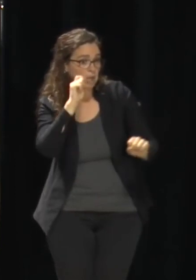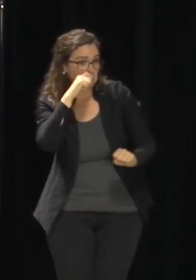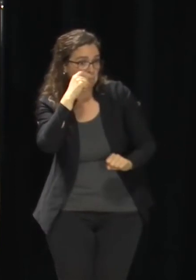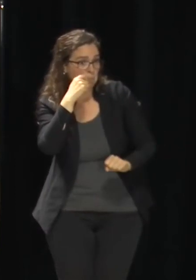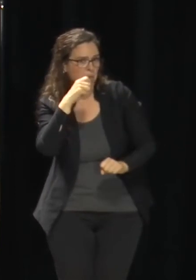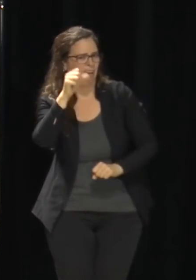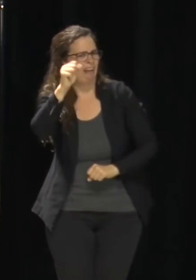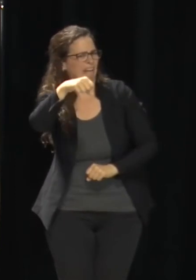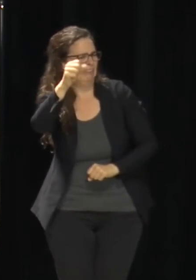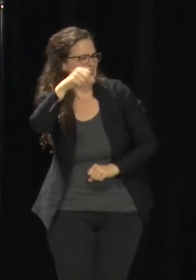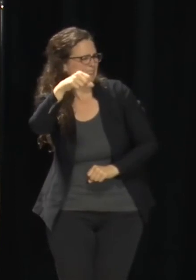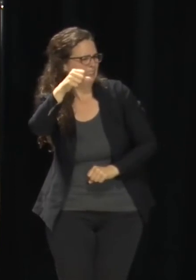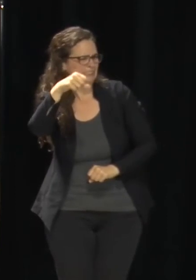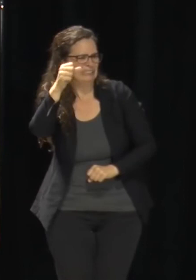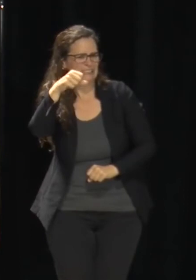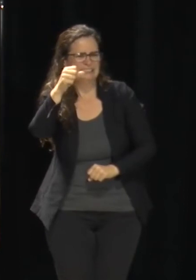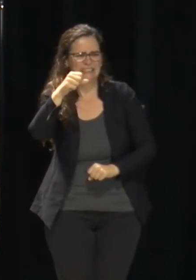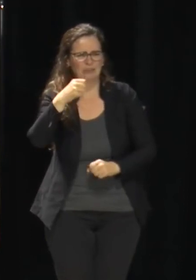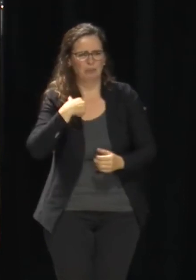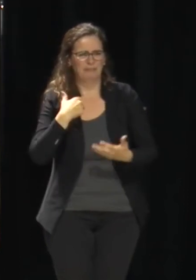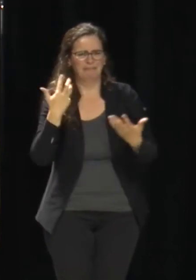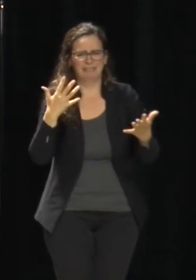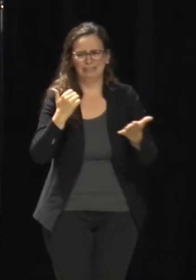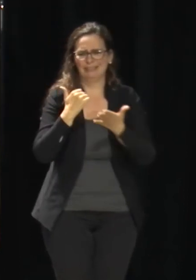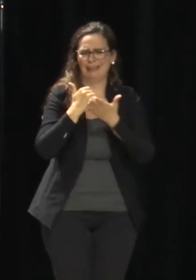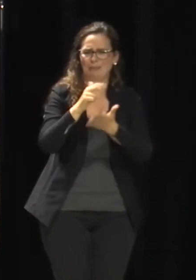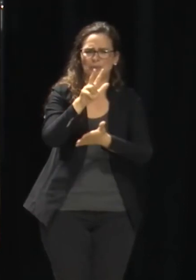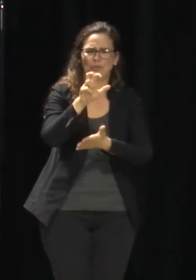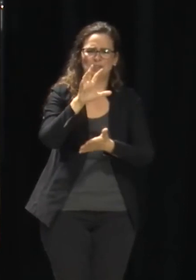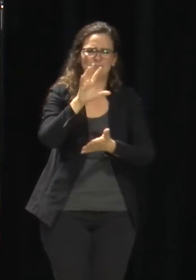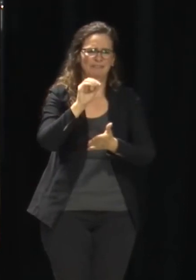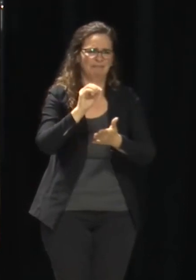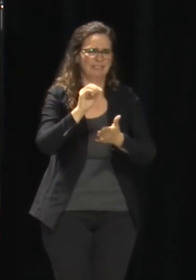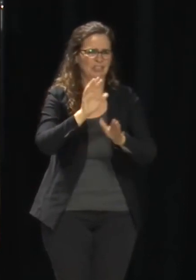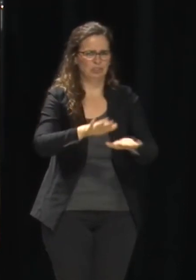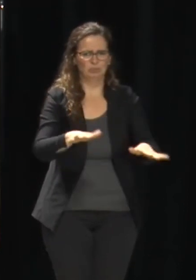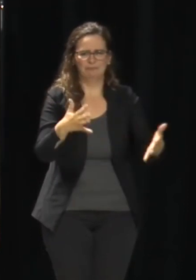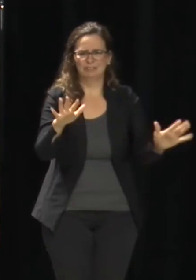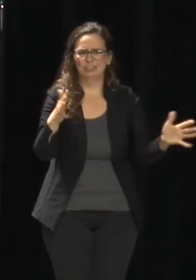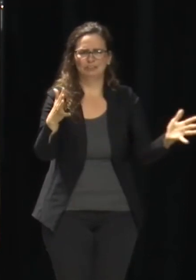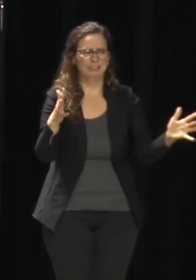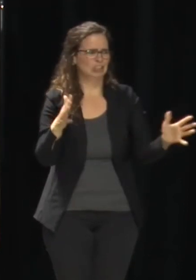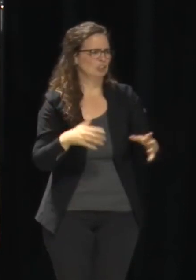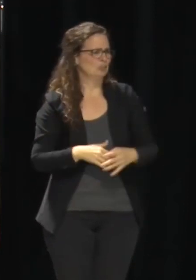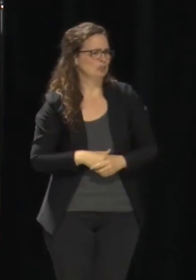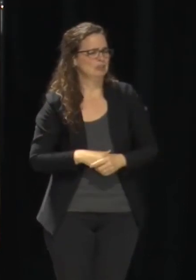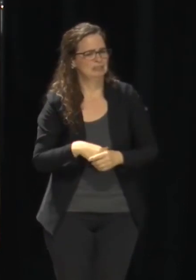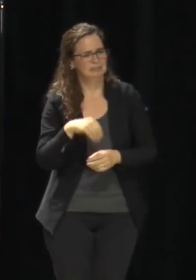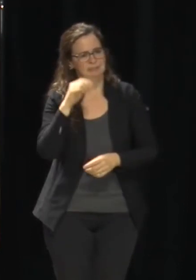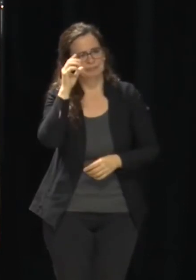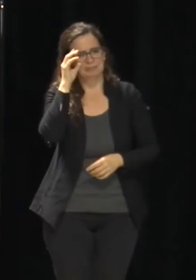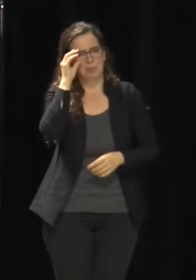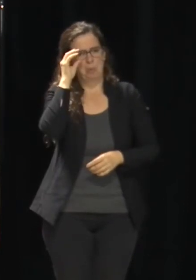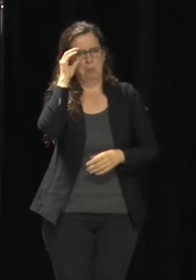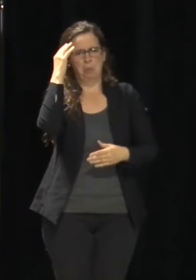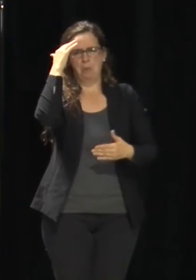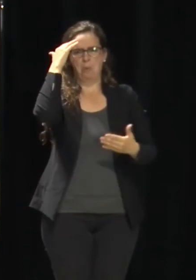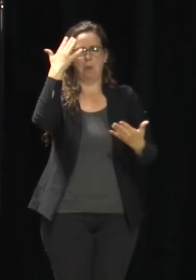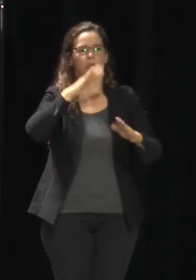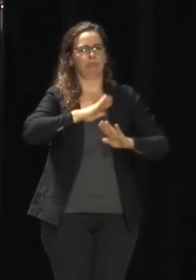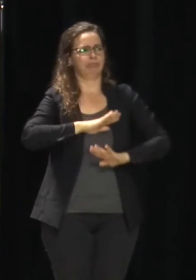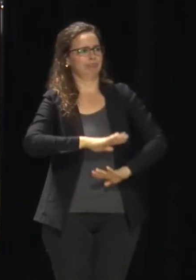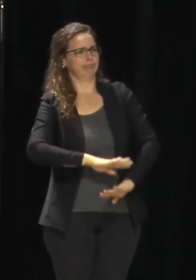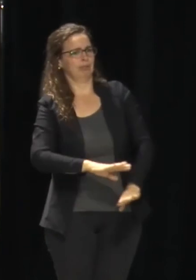of the year as the medical teams in the buildings are getting used to this and feeling